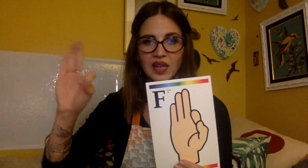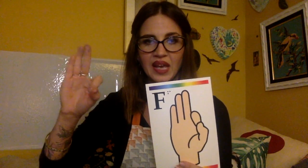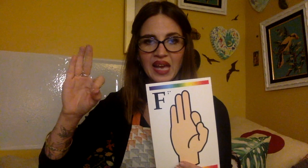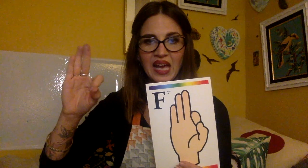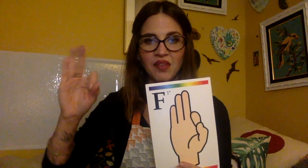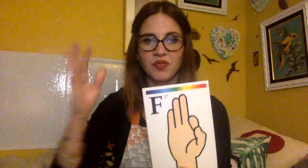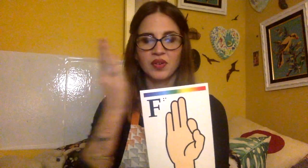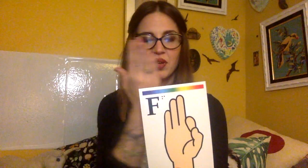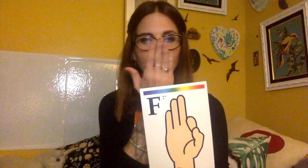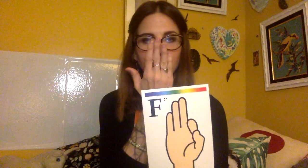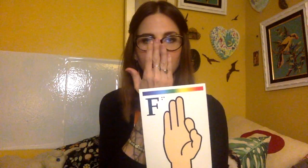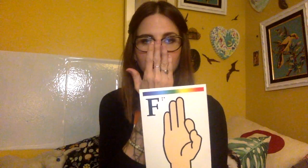F, F.